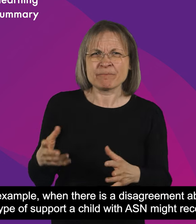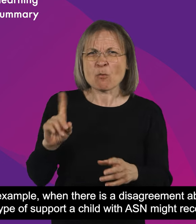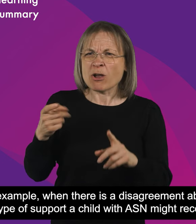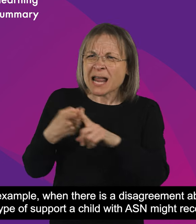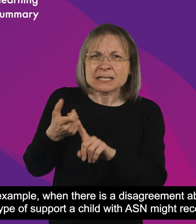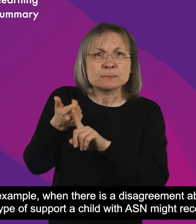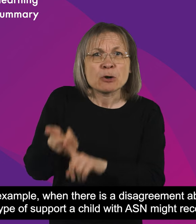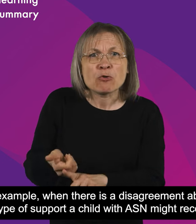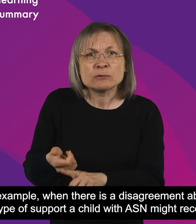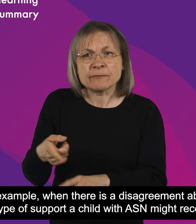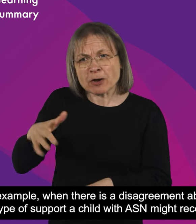with ASN might receive.